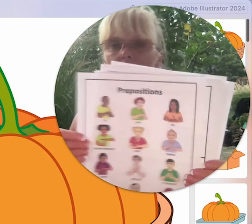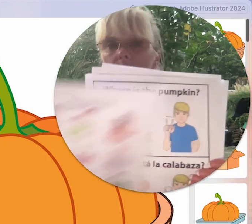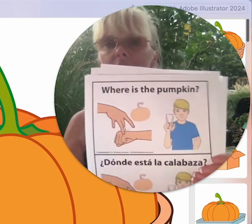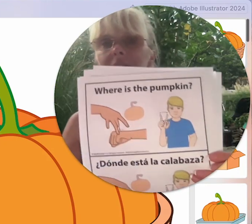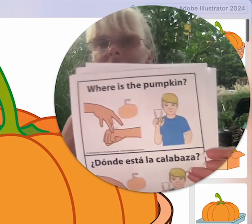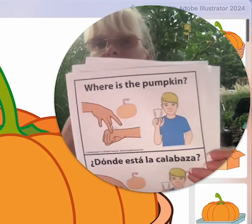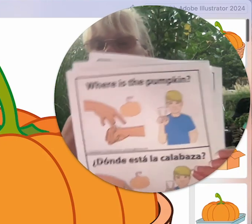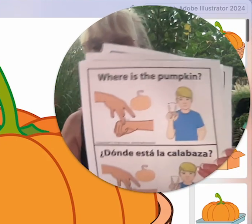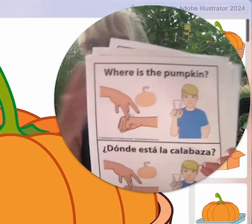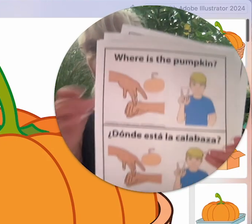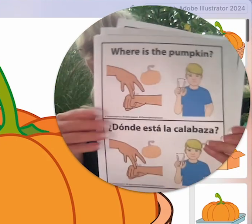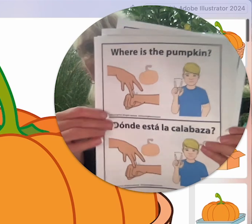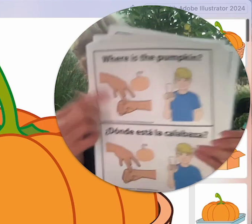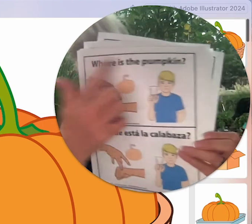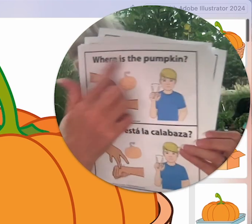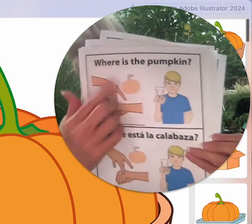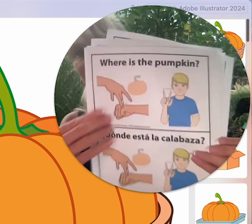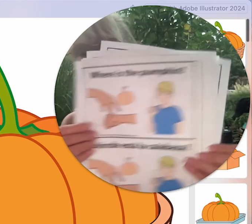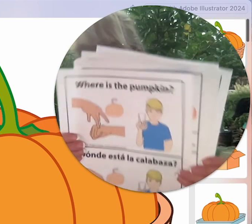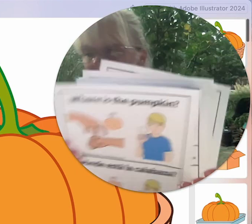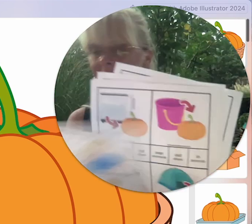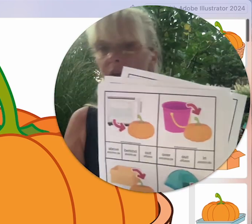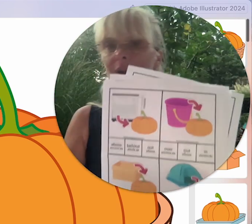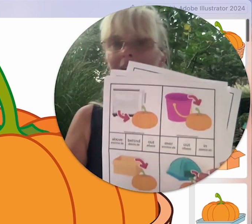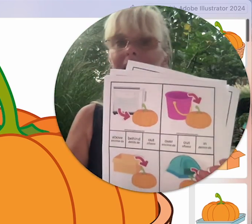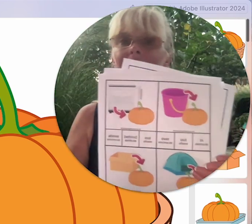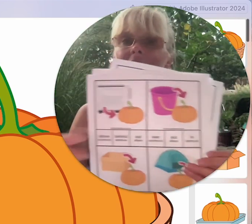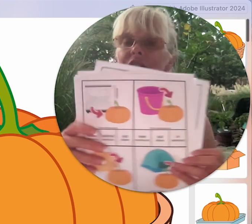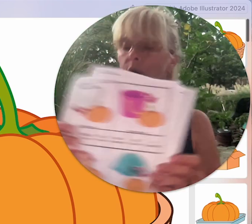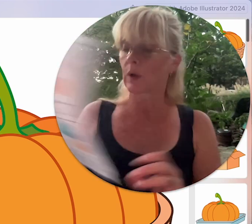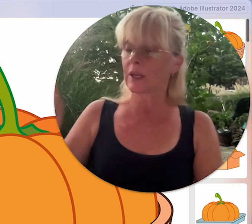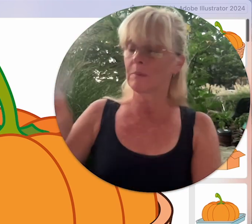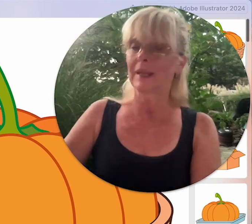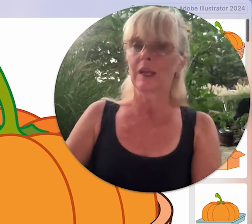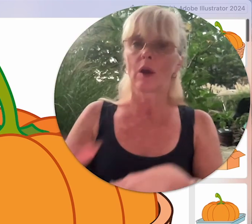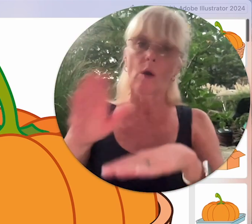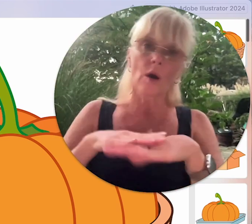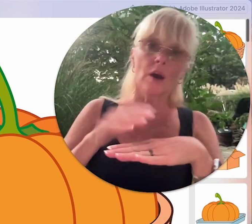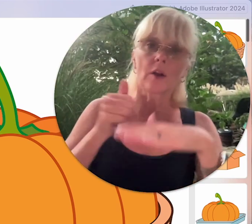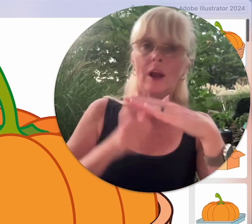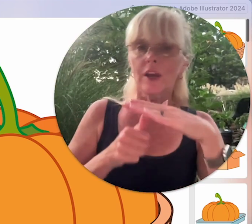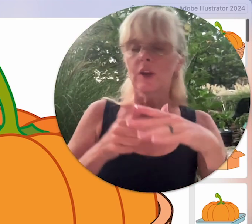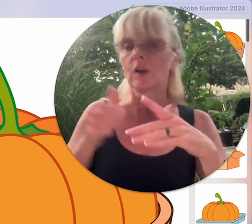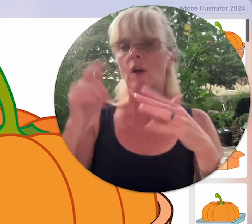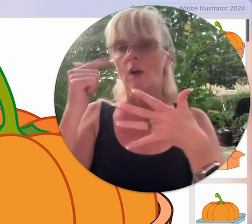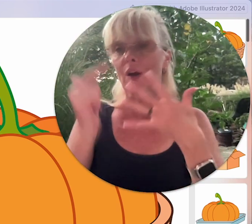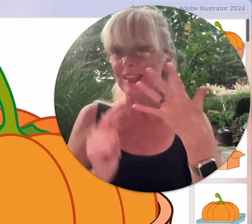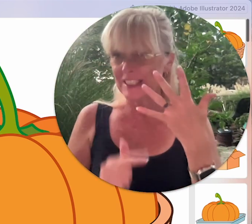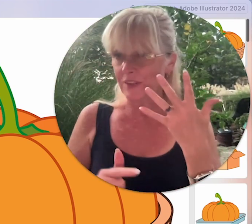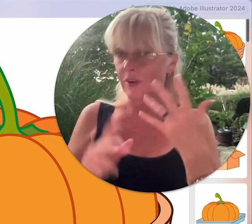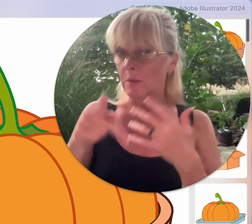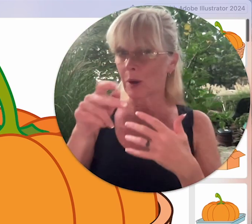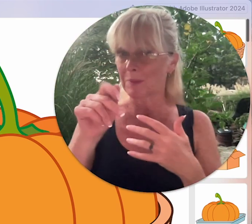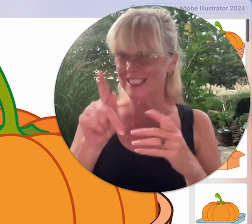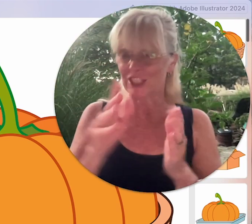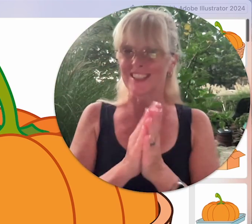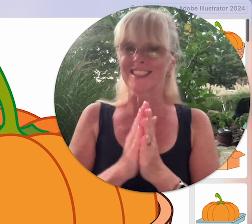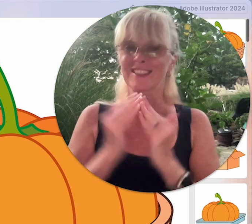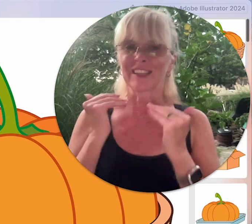the words that goes with where is the pumpkin okay so it'll be on or under are all these different prepositions so let's